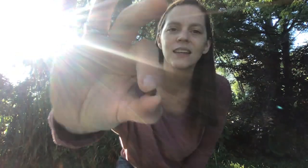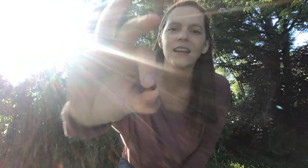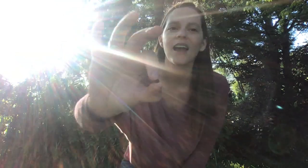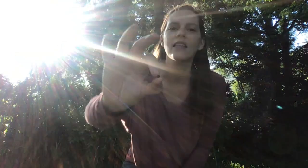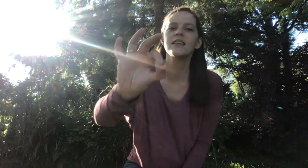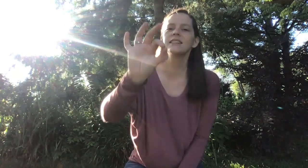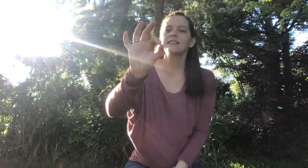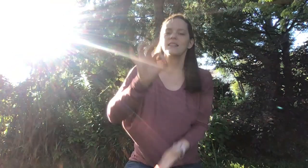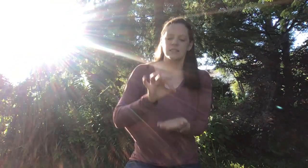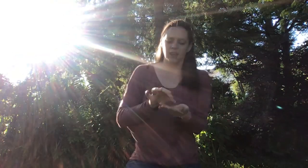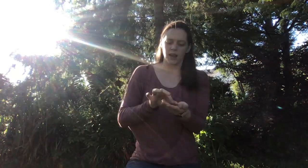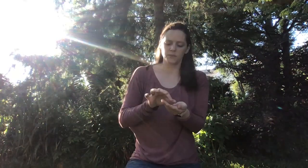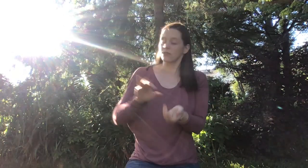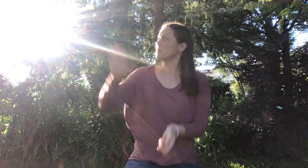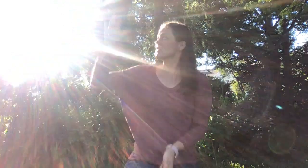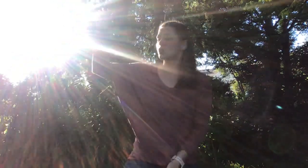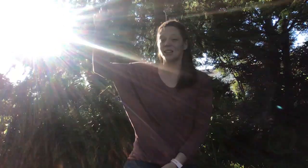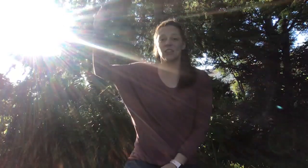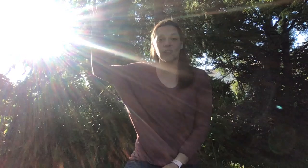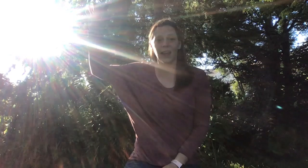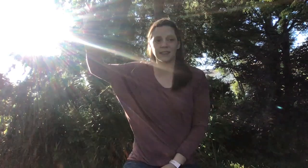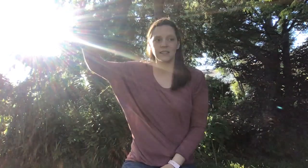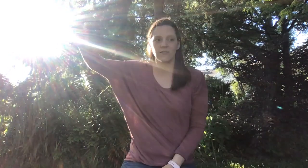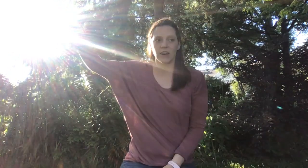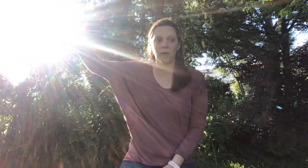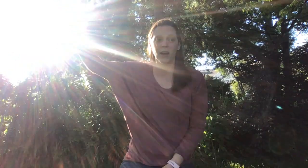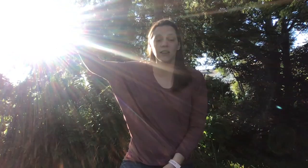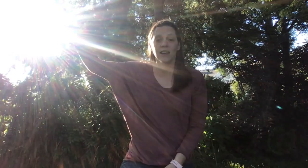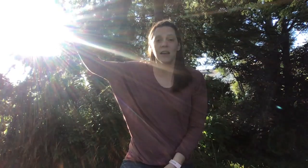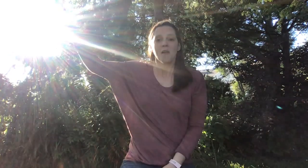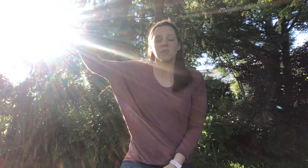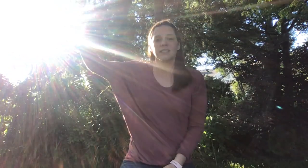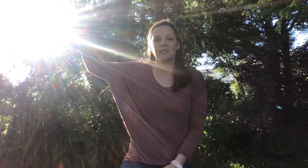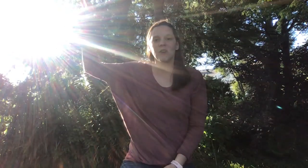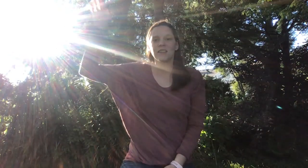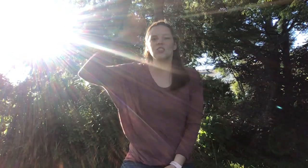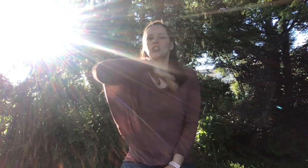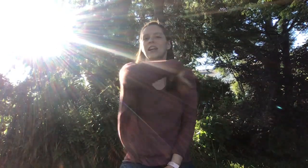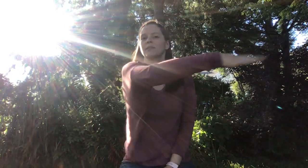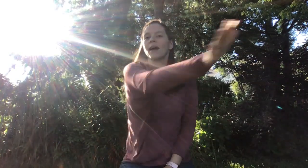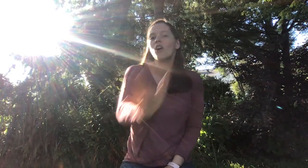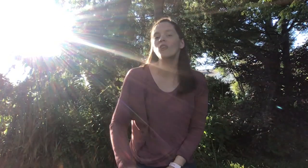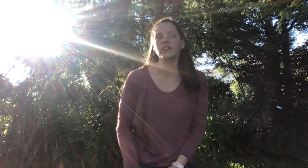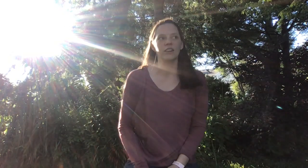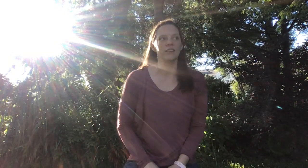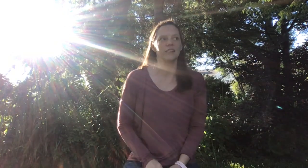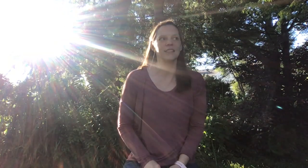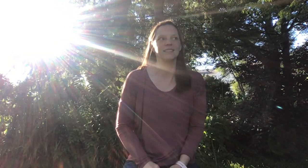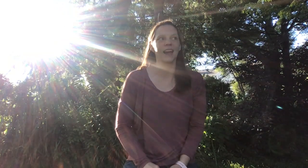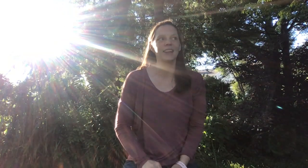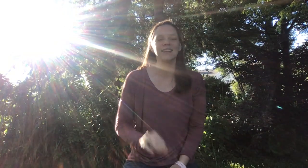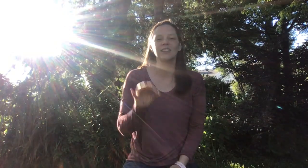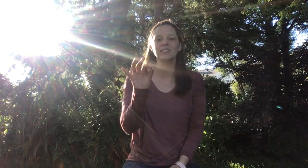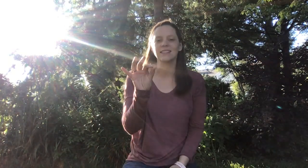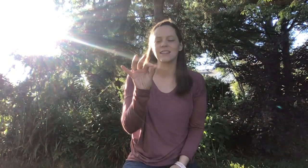And this seed comes from this tree that you can't see very well. But it's the one that shades my whole yard. And this tiny little seed